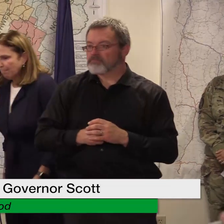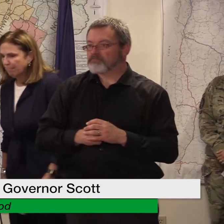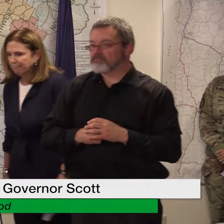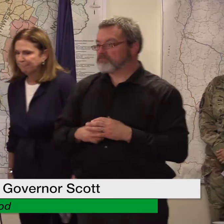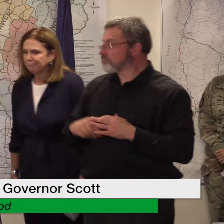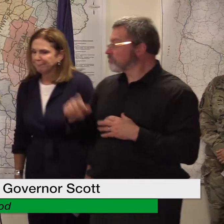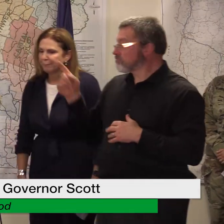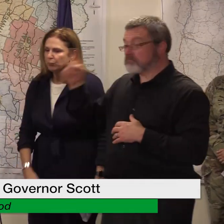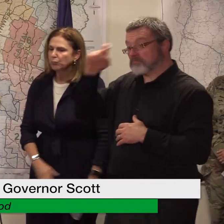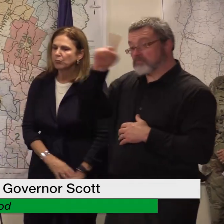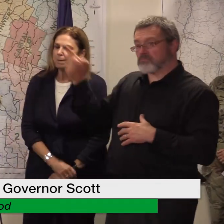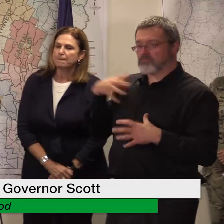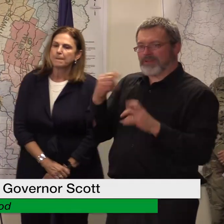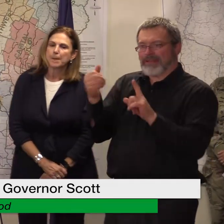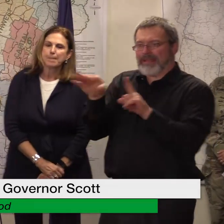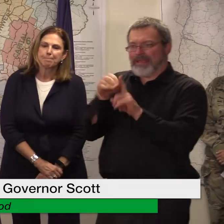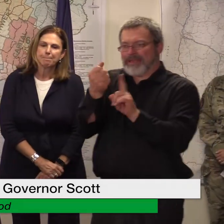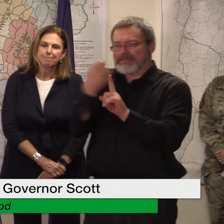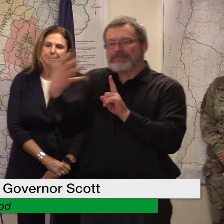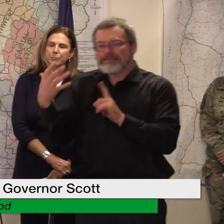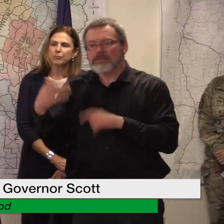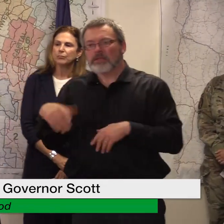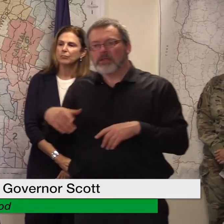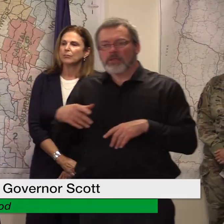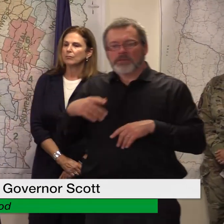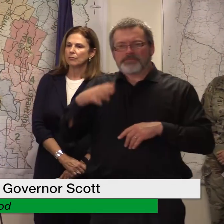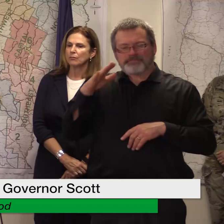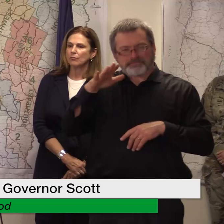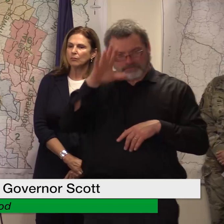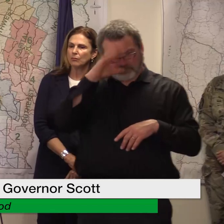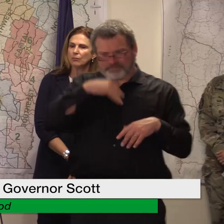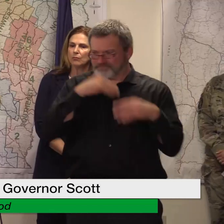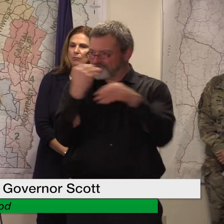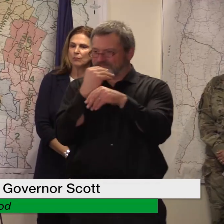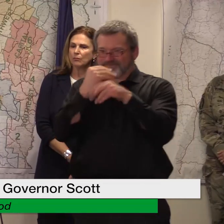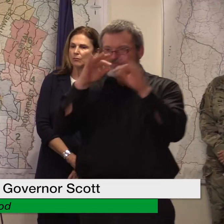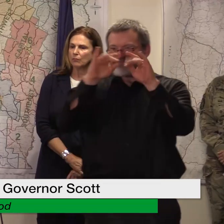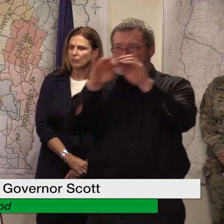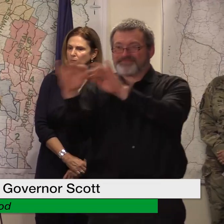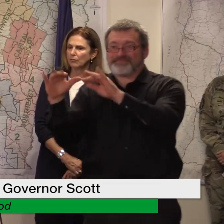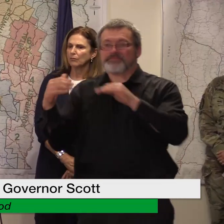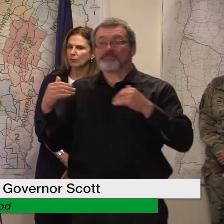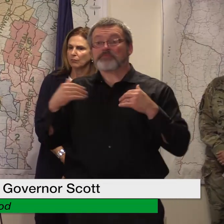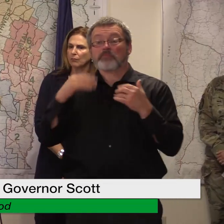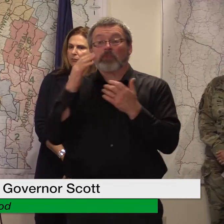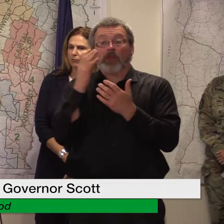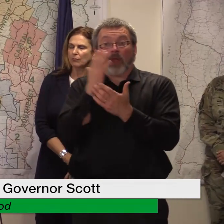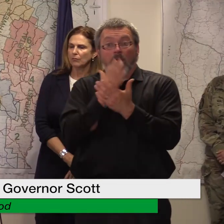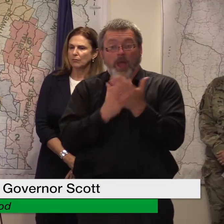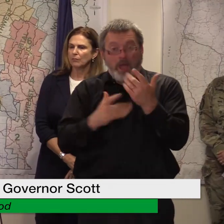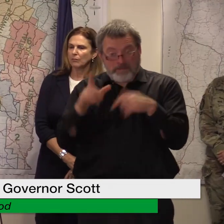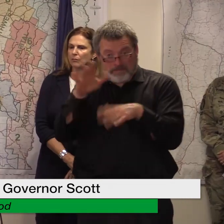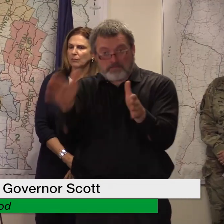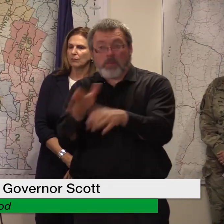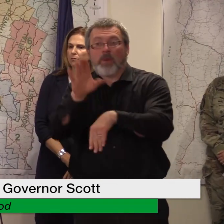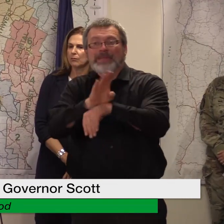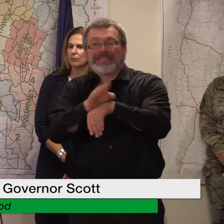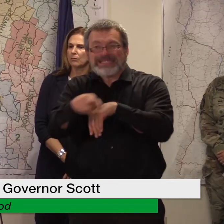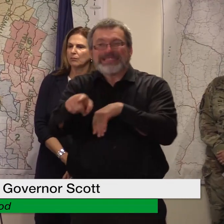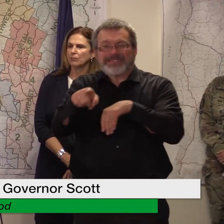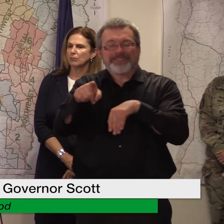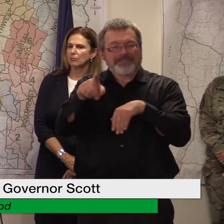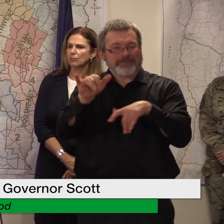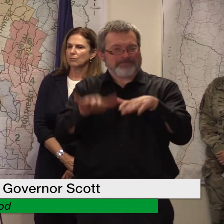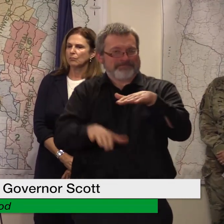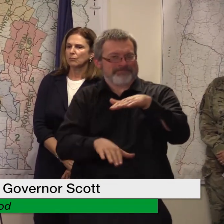when you think about the the formula it does help some of the smaller businesses because that cap of 20 000